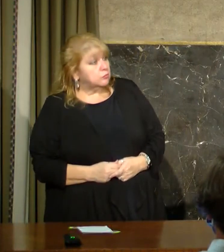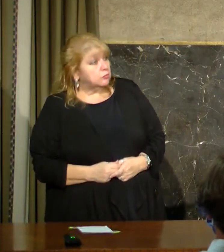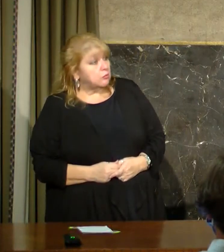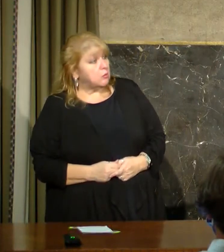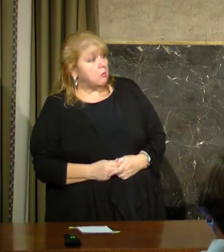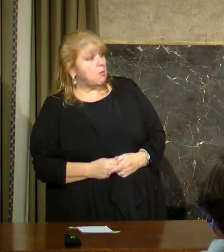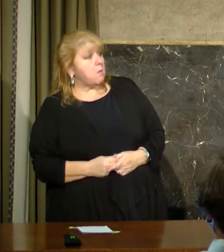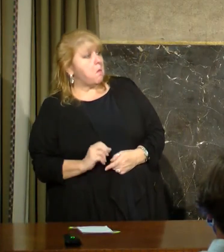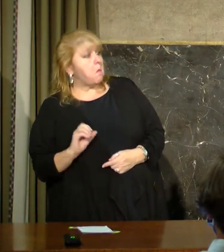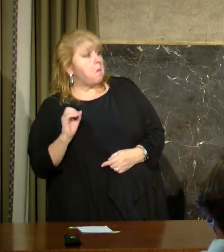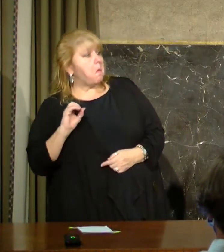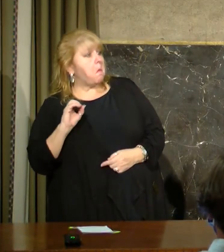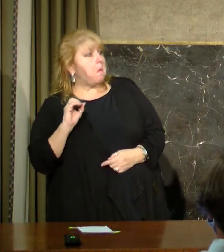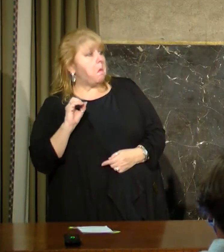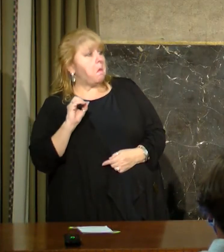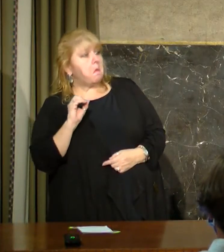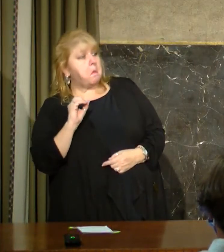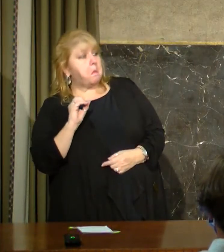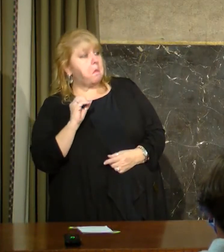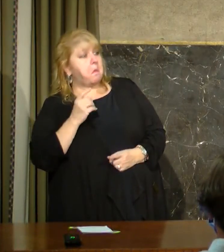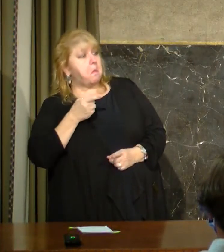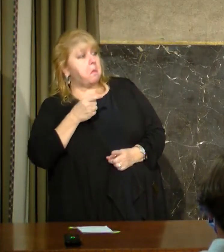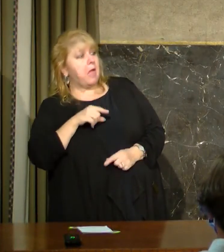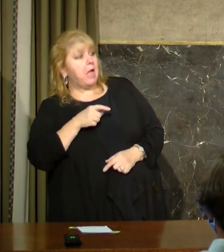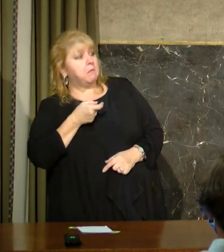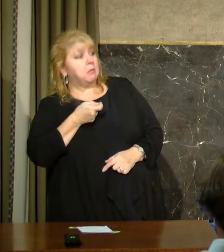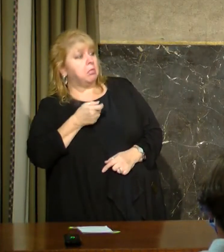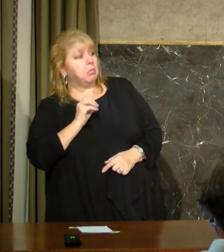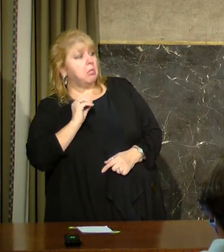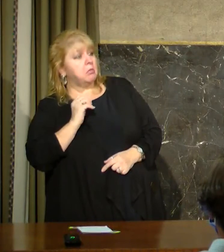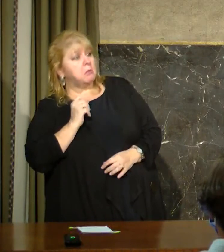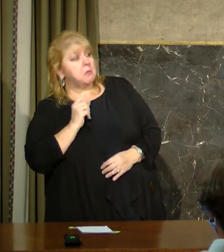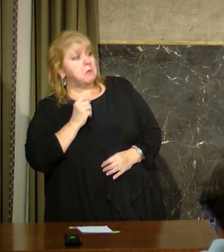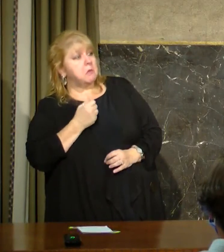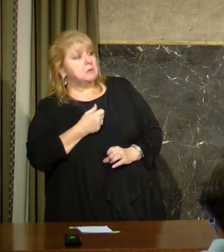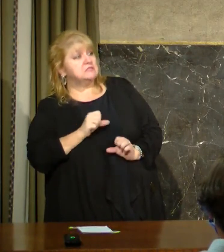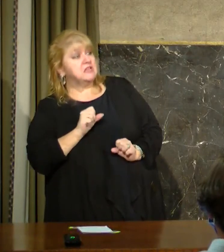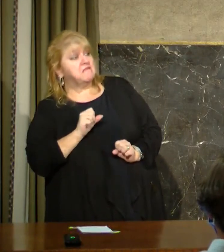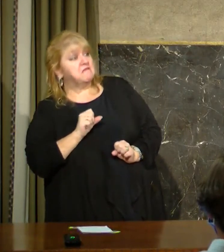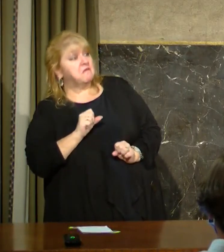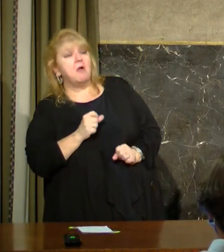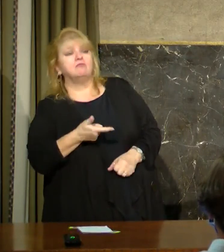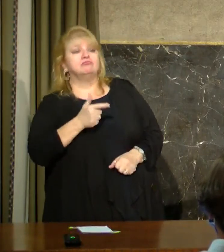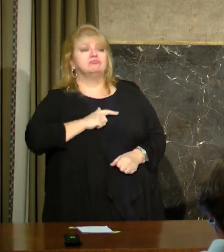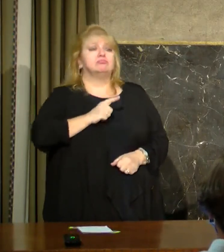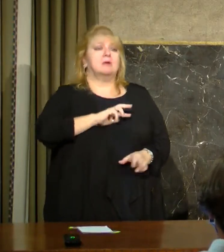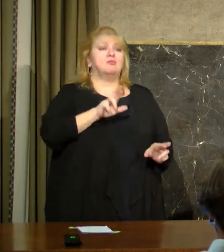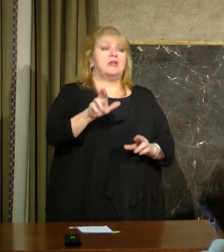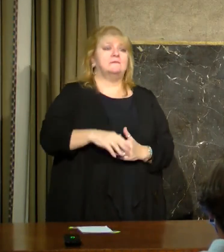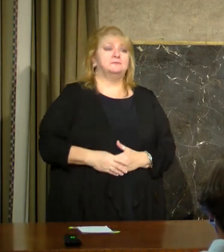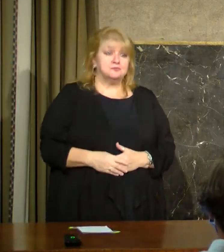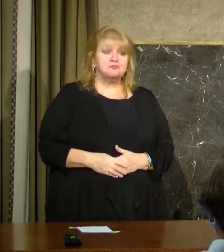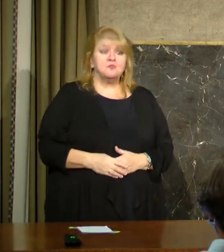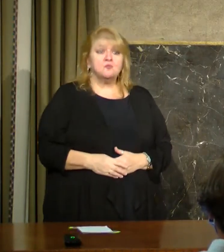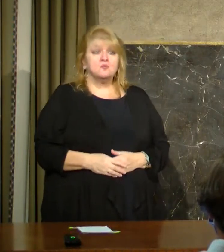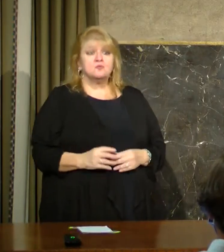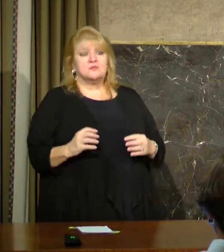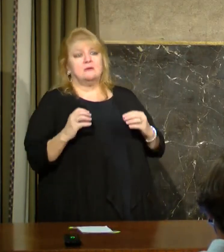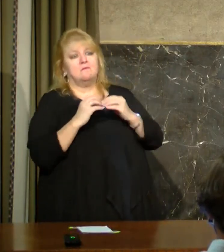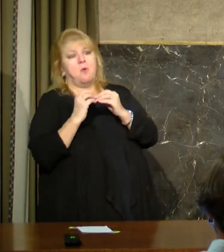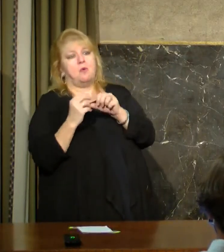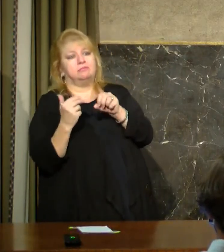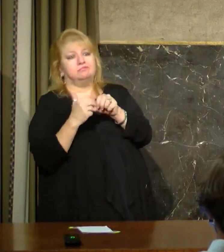a significant reaction or significant side effects and they know that it's safe, then they are saying, okay, I'm ready to get it too.